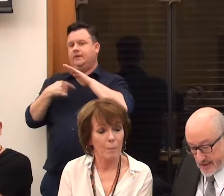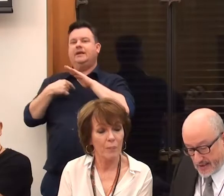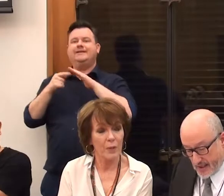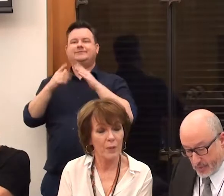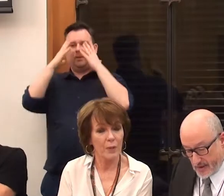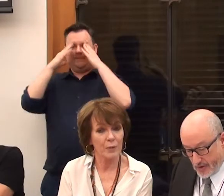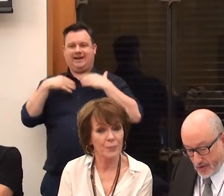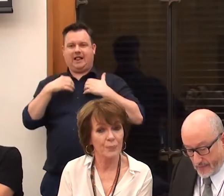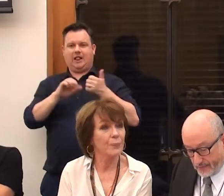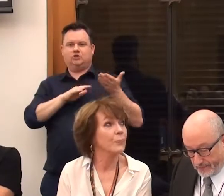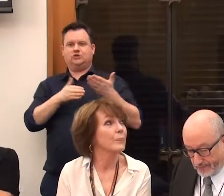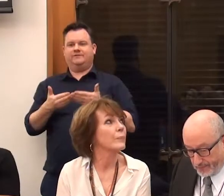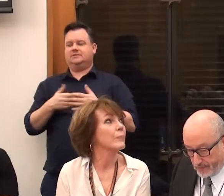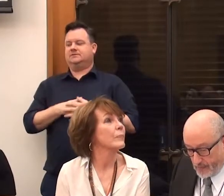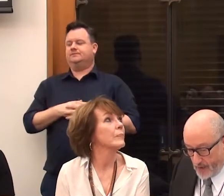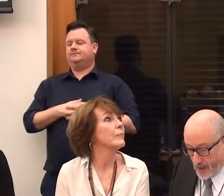services. Next slide, please, Richard.